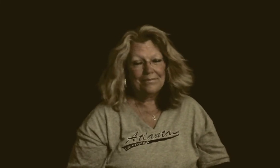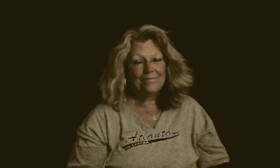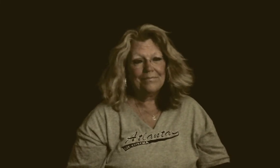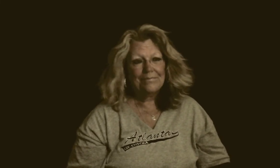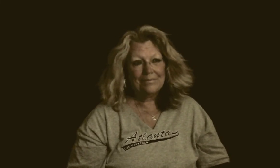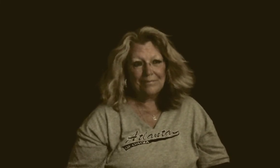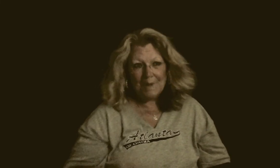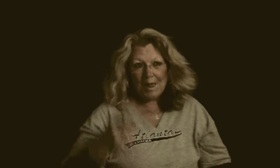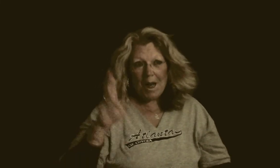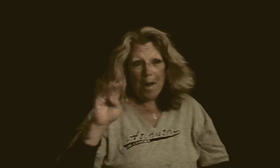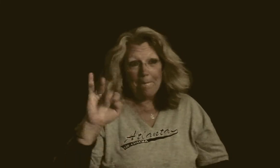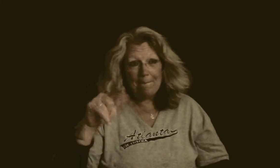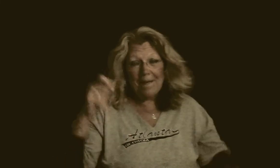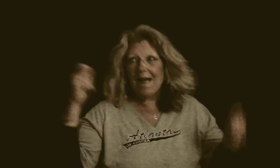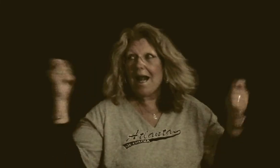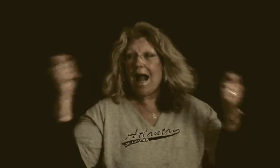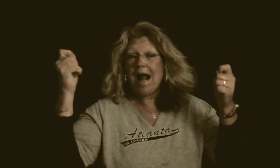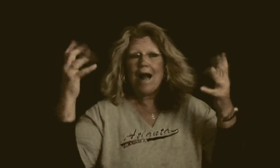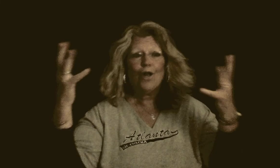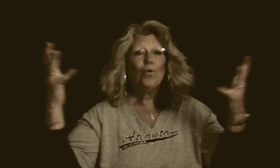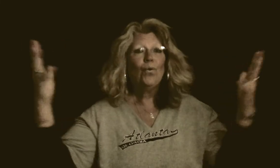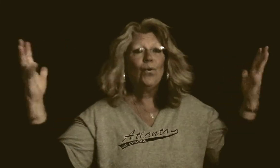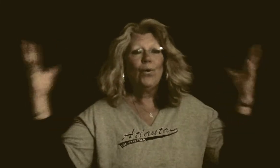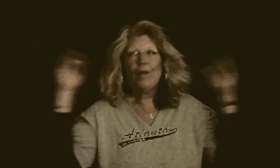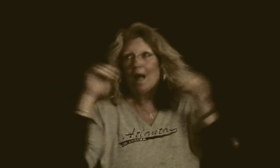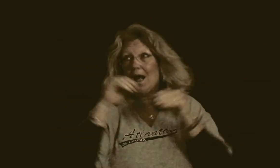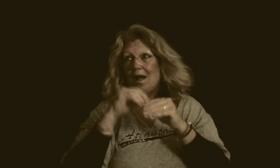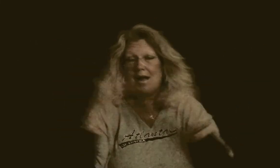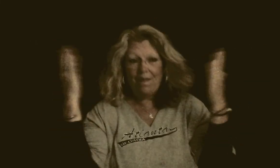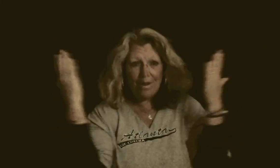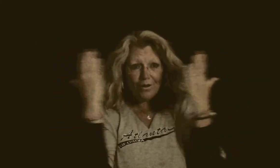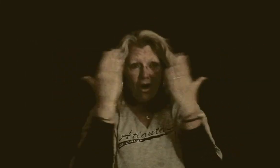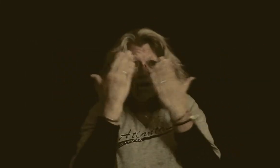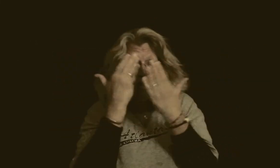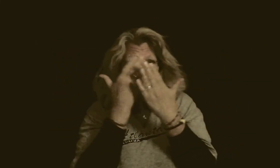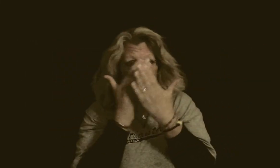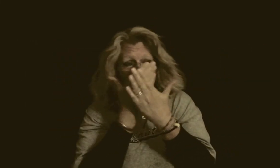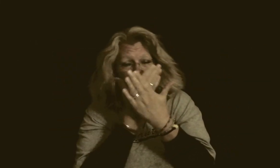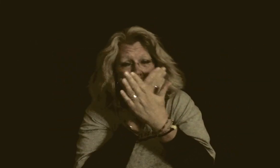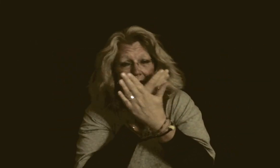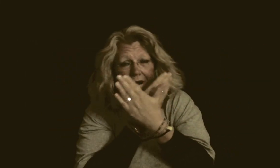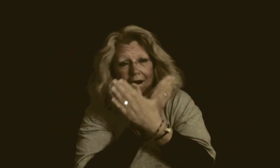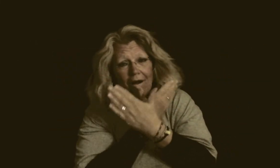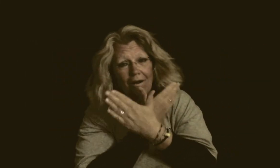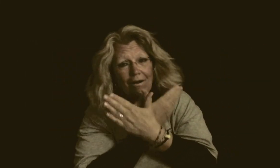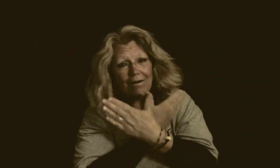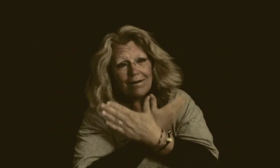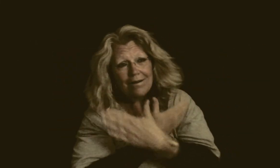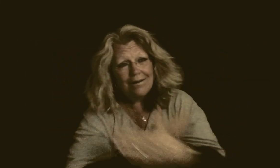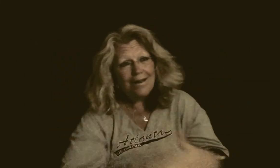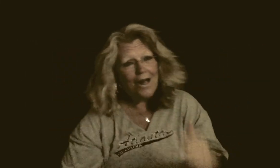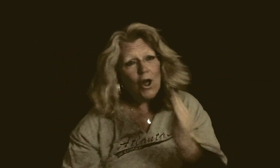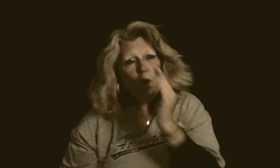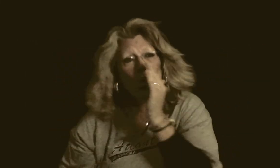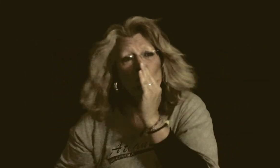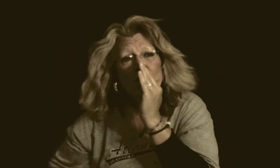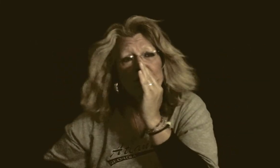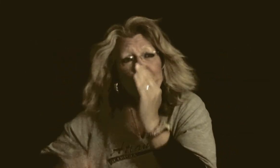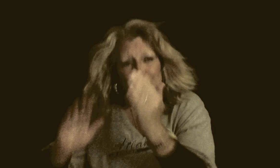I'll make hallelujah in the dark Whispered